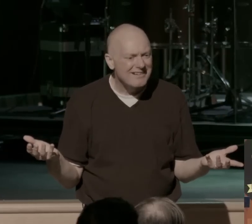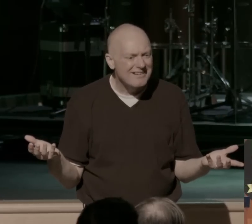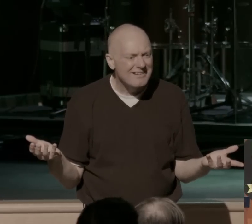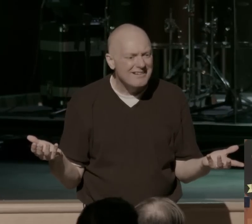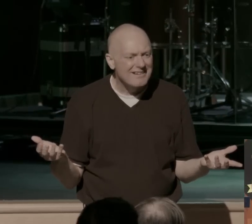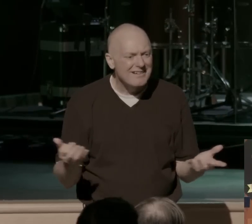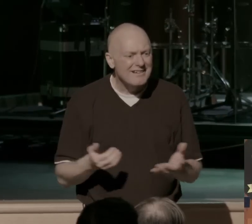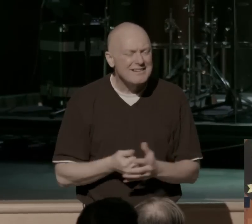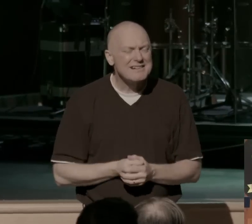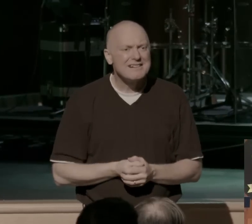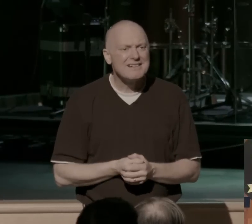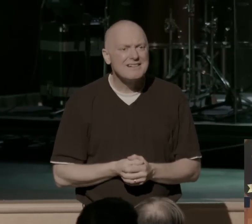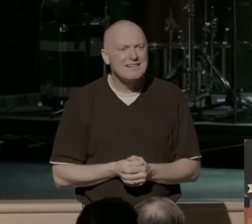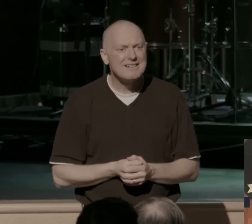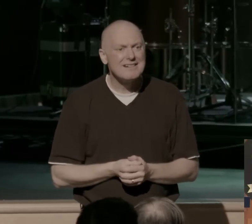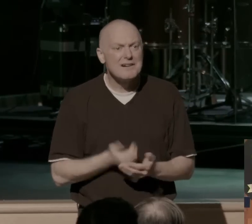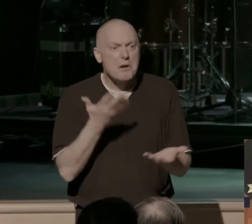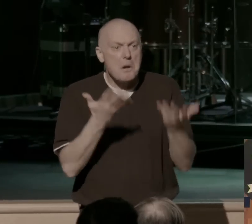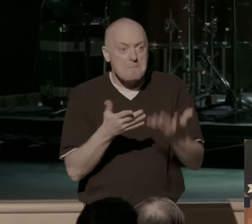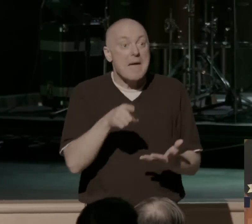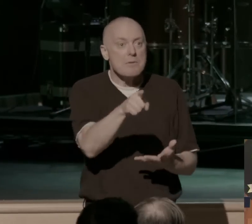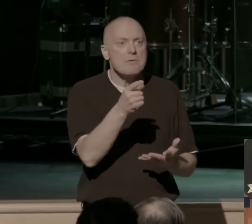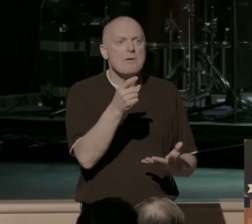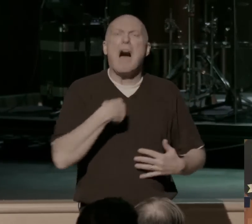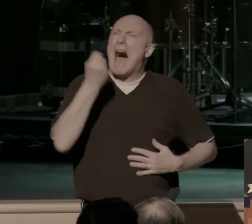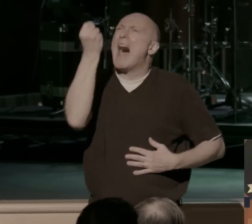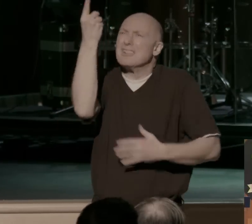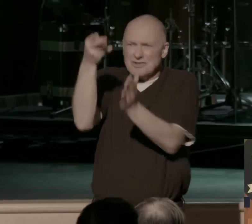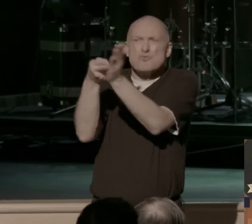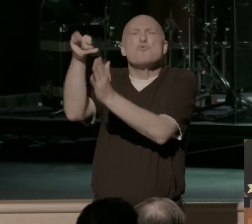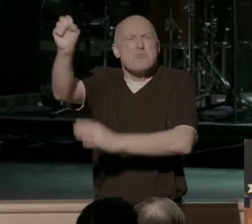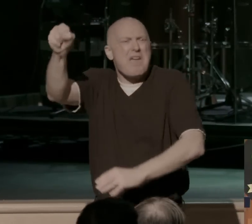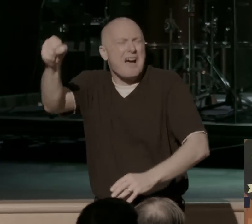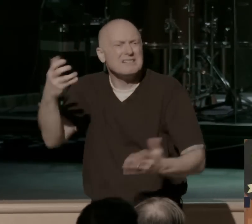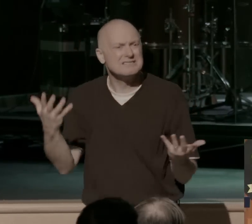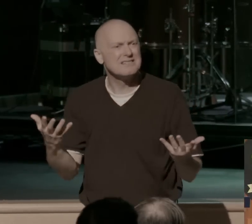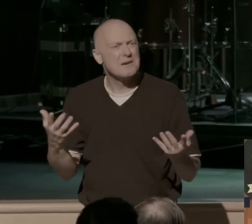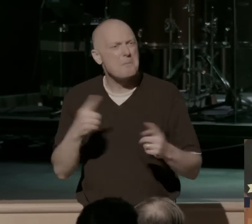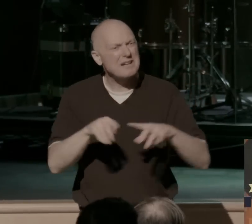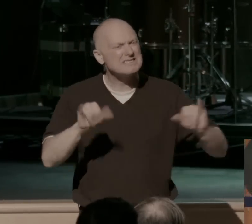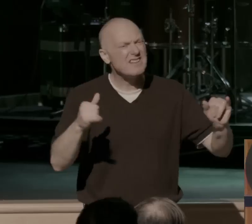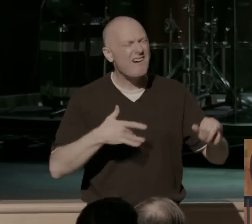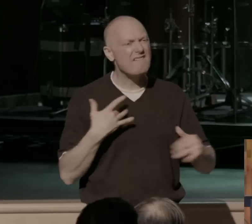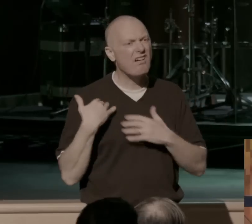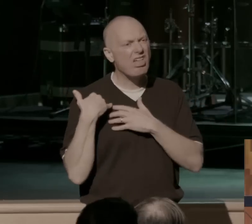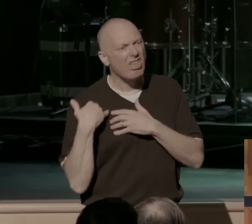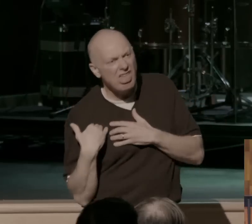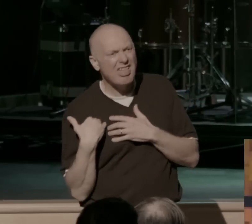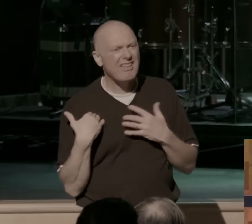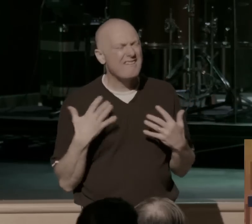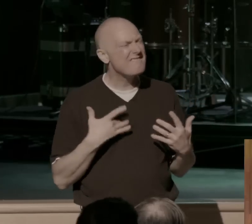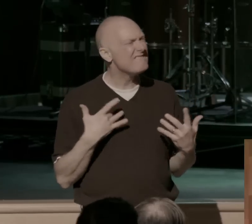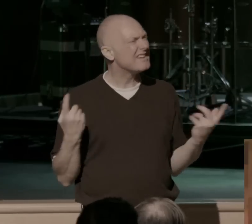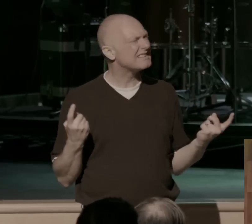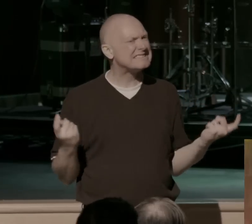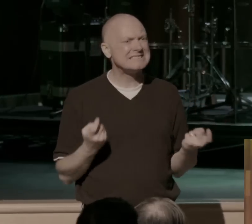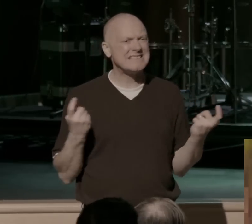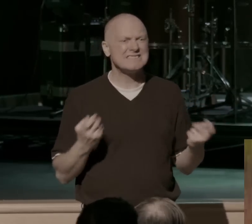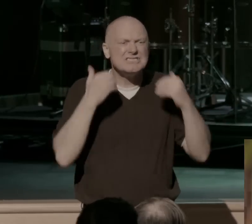And you may fully get the truth that you've been forgiven and you still carry this weight of sin and this weight of shame and guilt. And